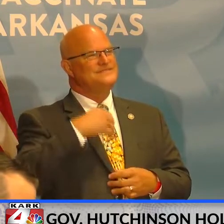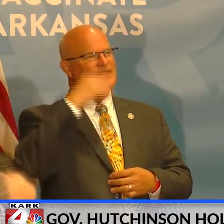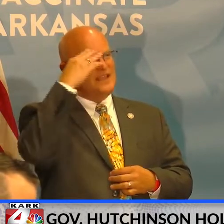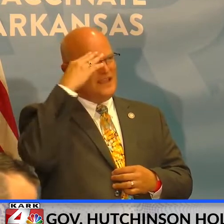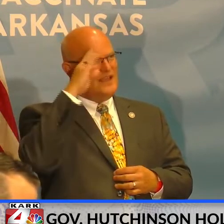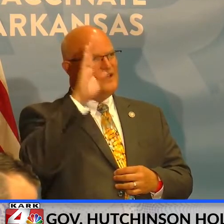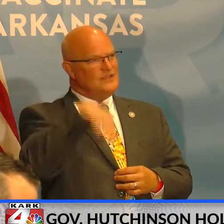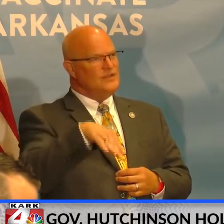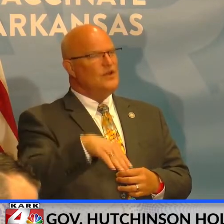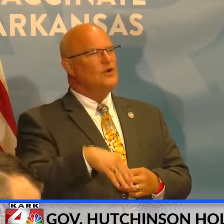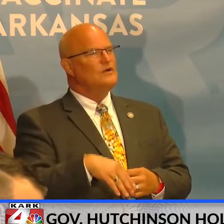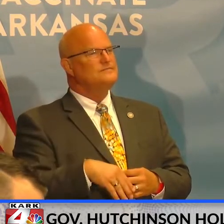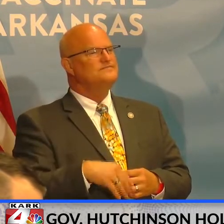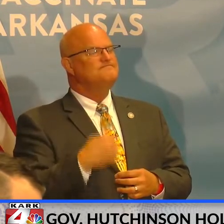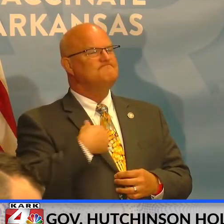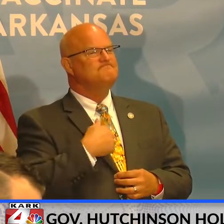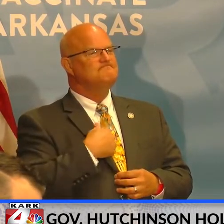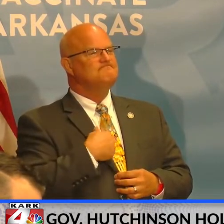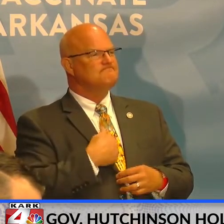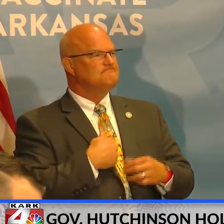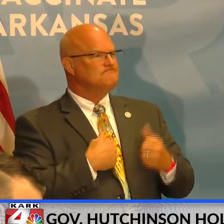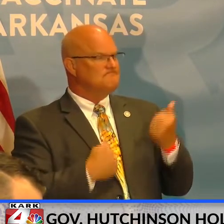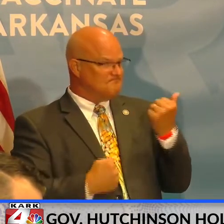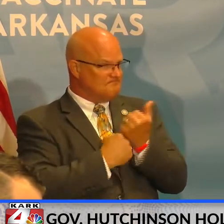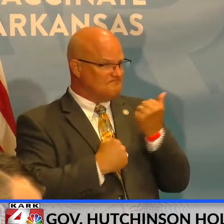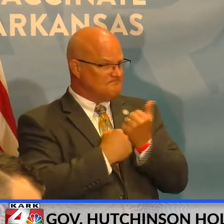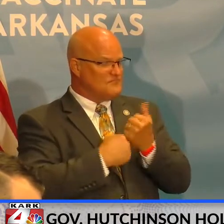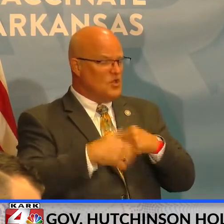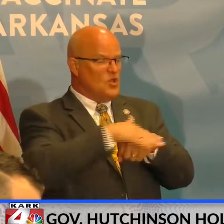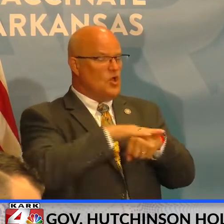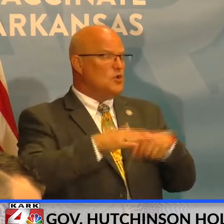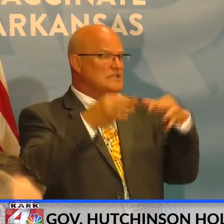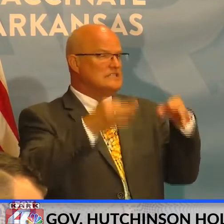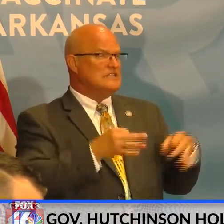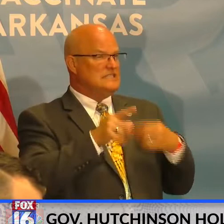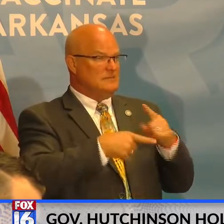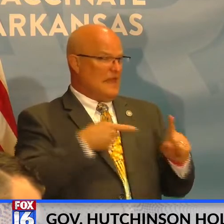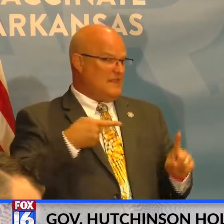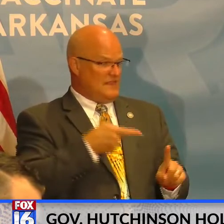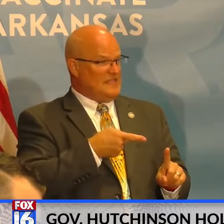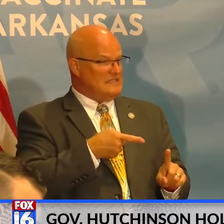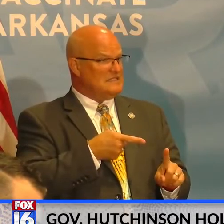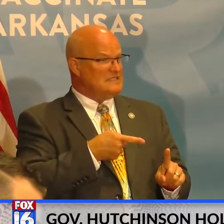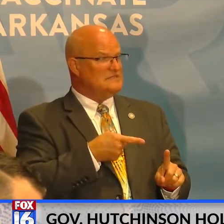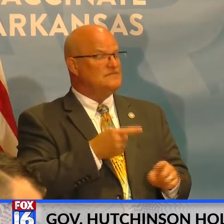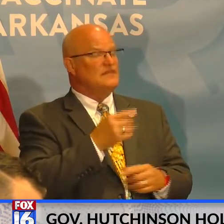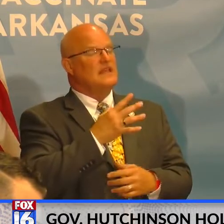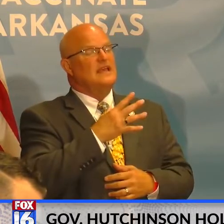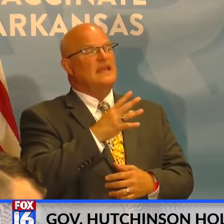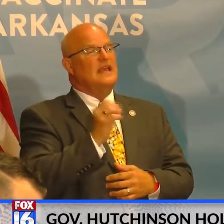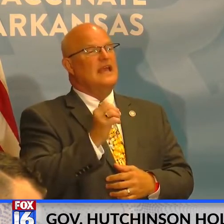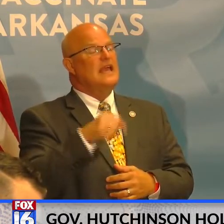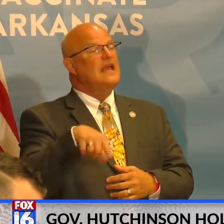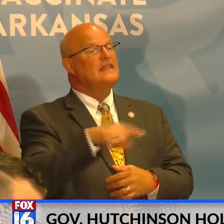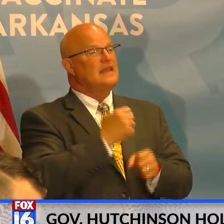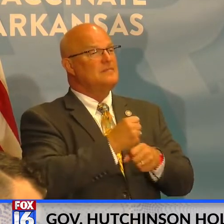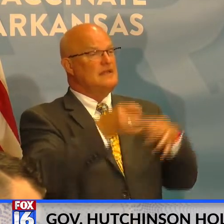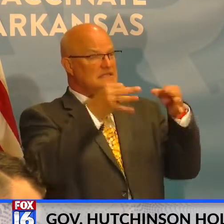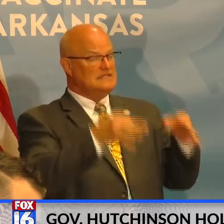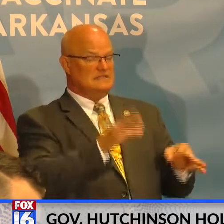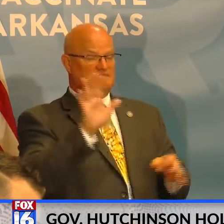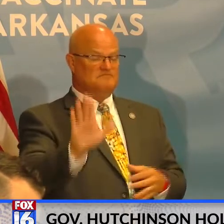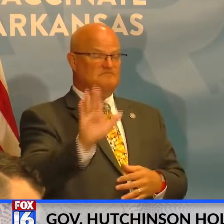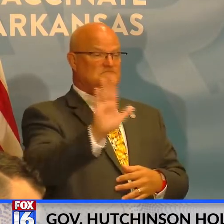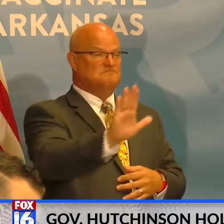uh, what I've always advocated is local decisions on this point, uh, and they've made decisions